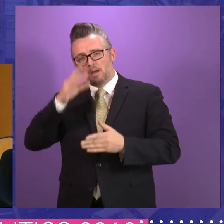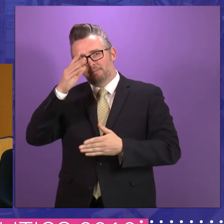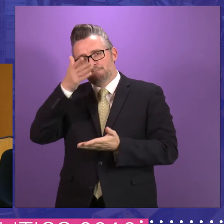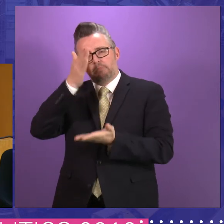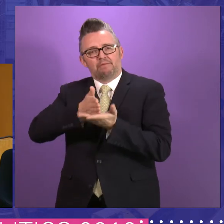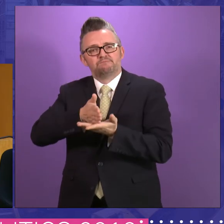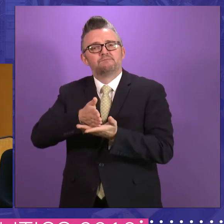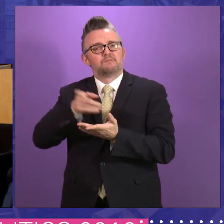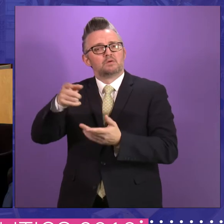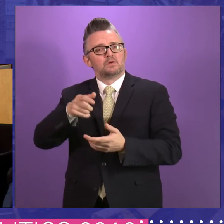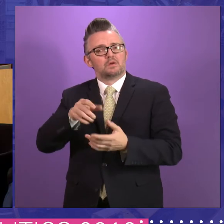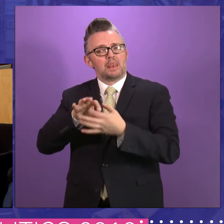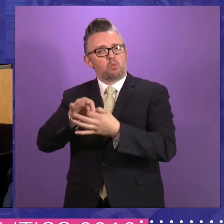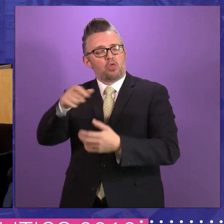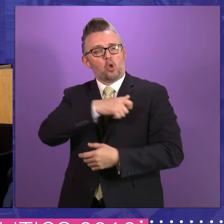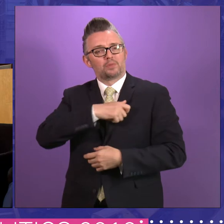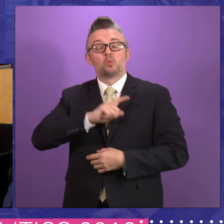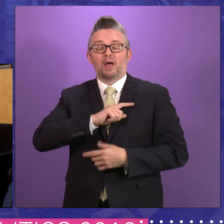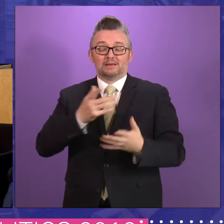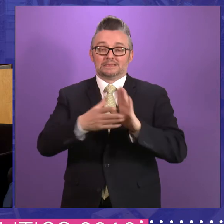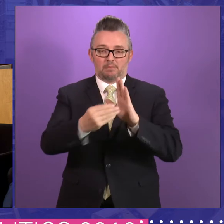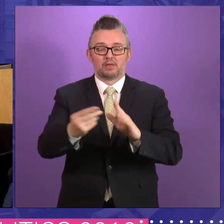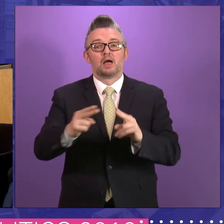I can remember, we did a housing bill.